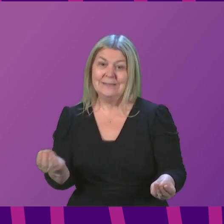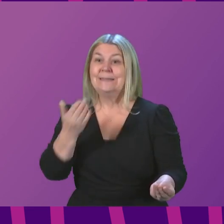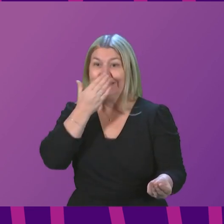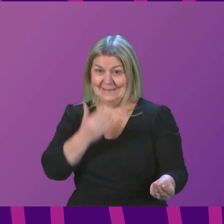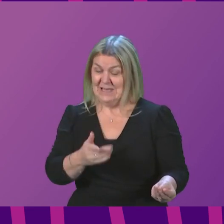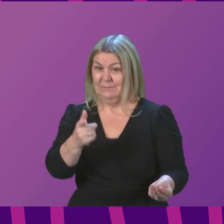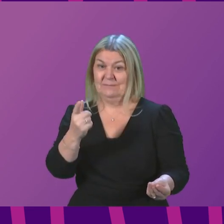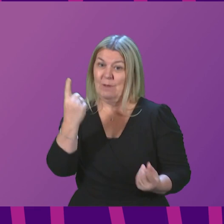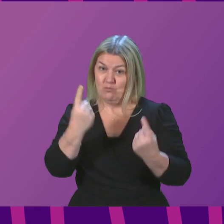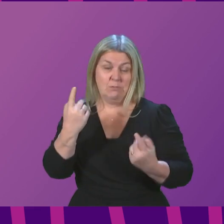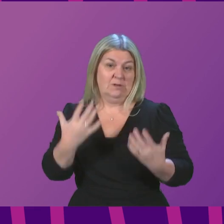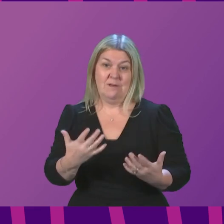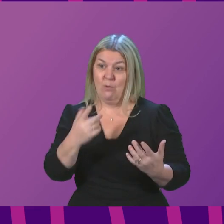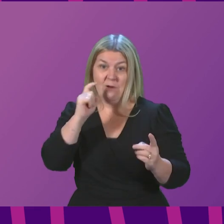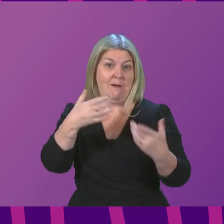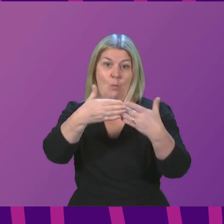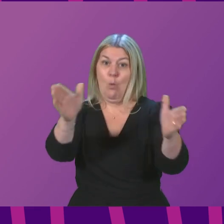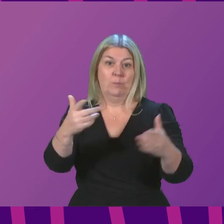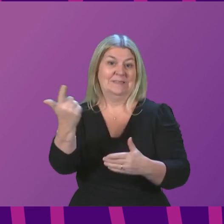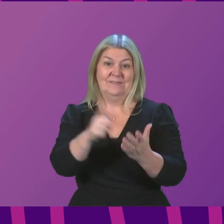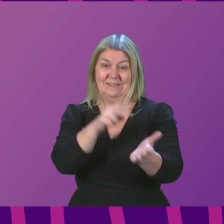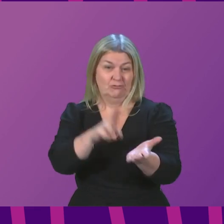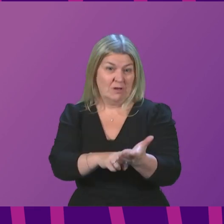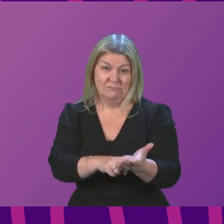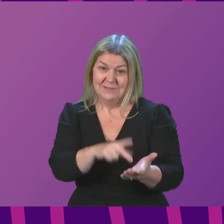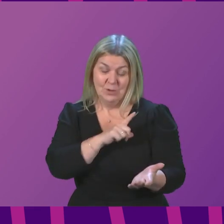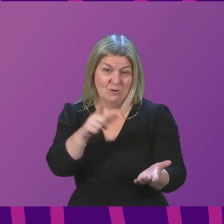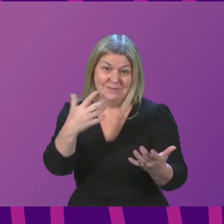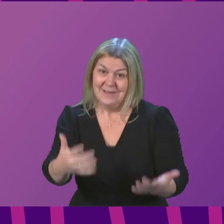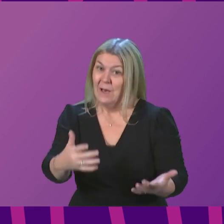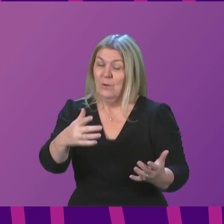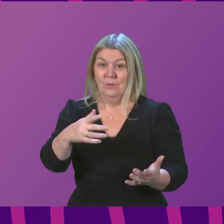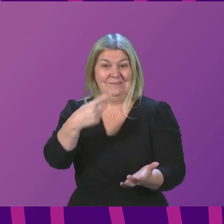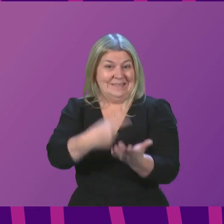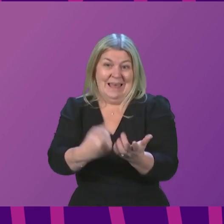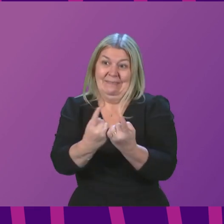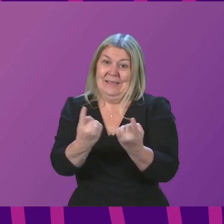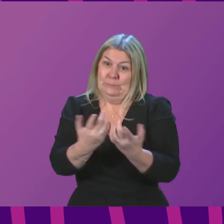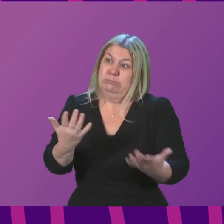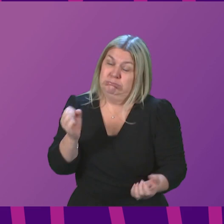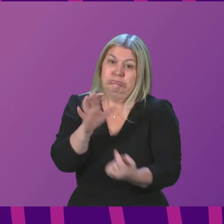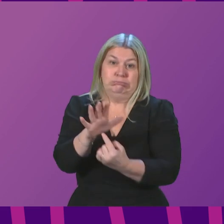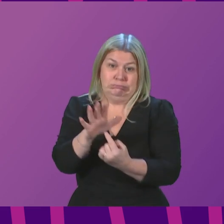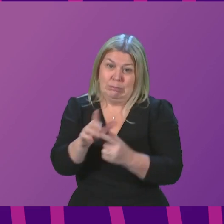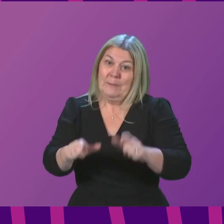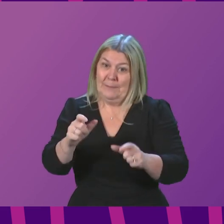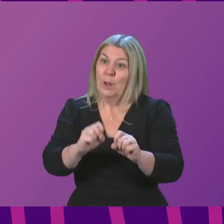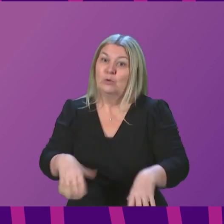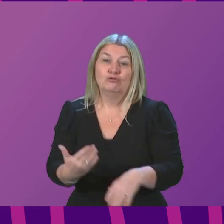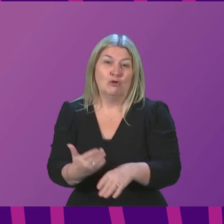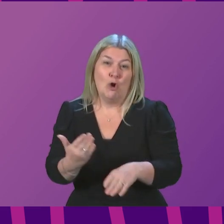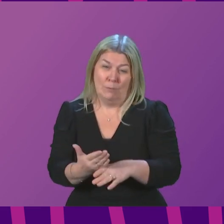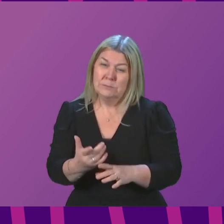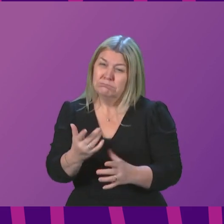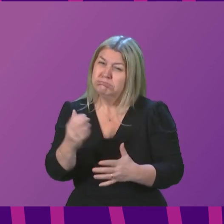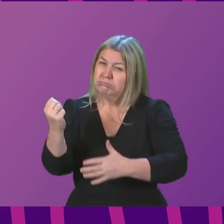17th of January. Many businesses are on the verge of making irreversible decisions, and people are losing their jobs. So, can I